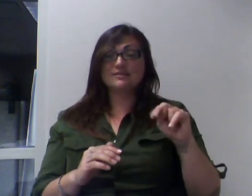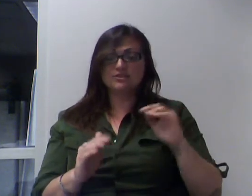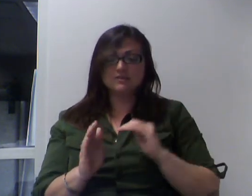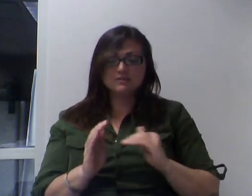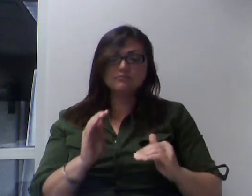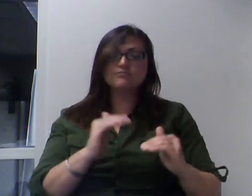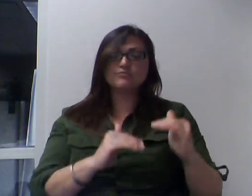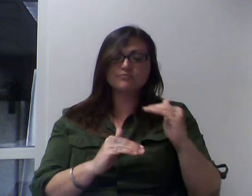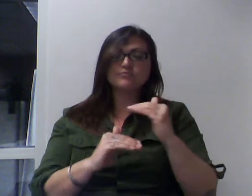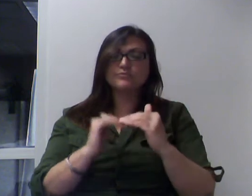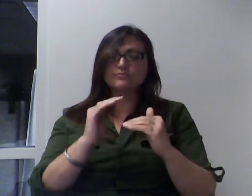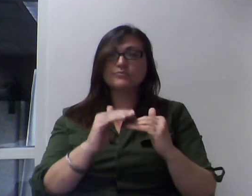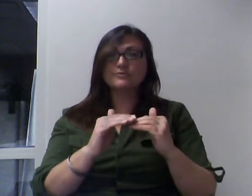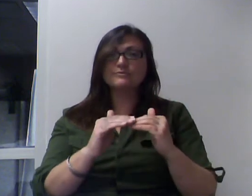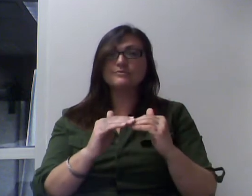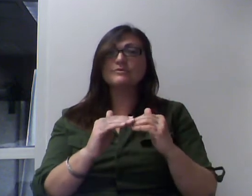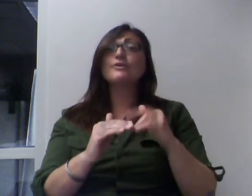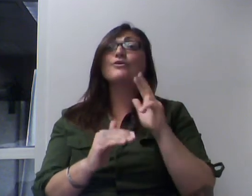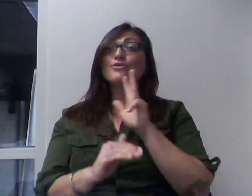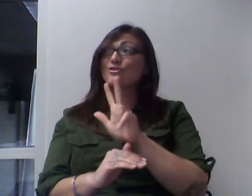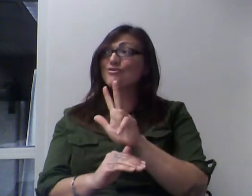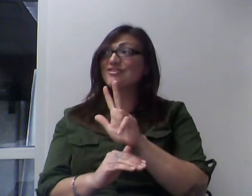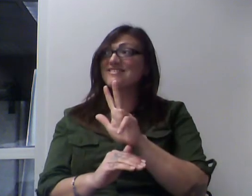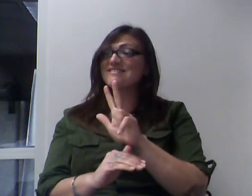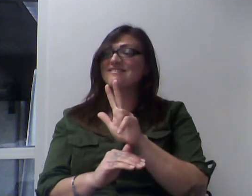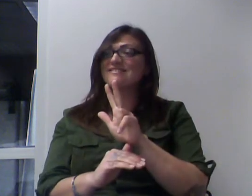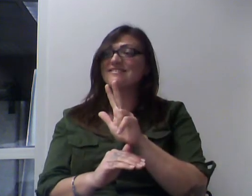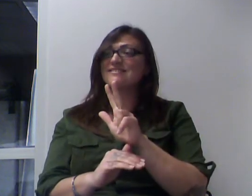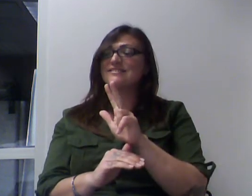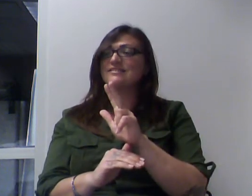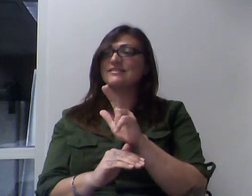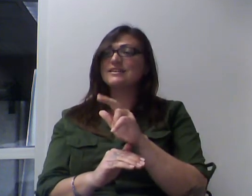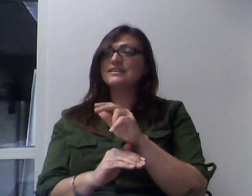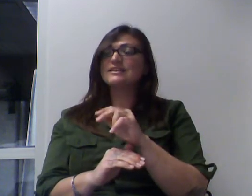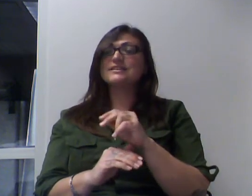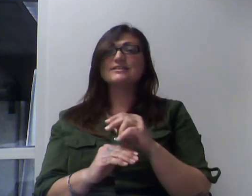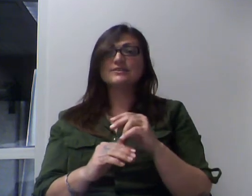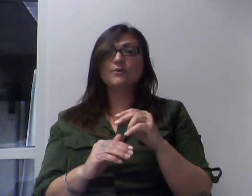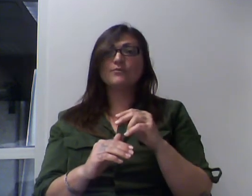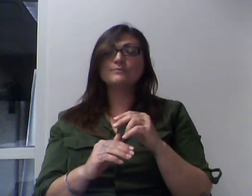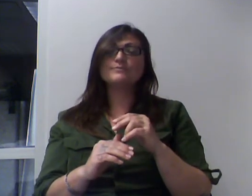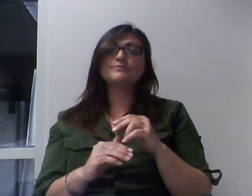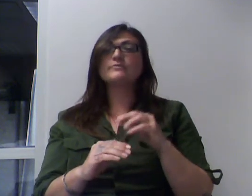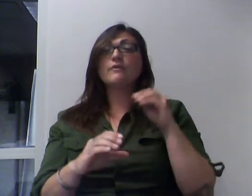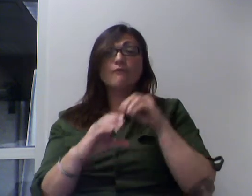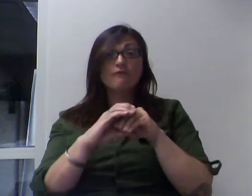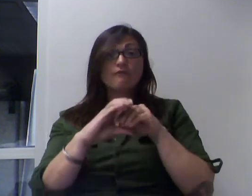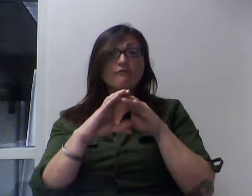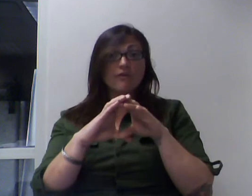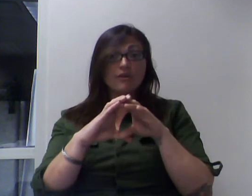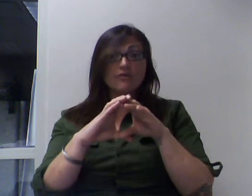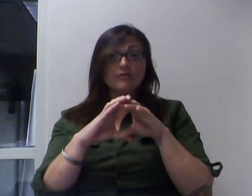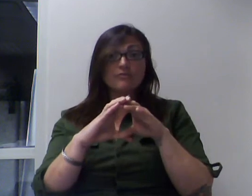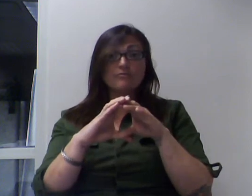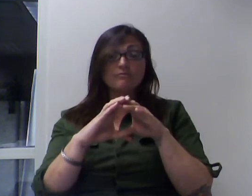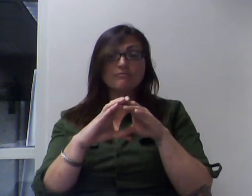So, the volume can be calculated by taking, we'll call this length, we'll call this width,